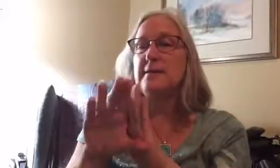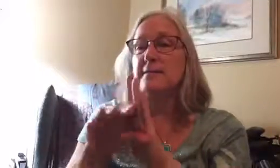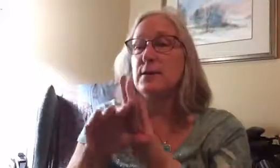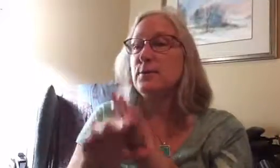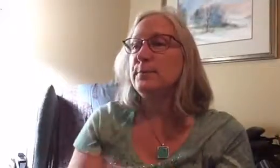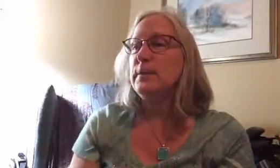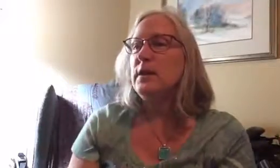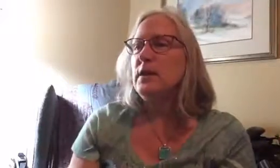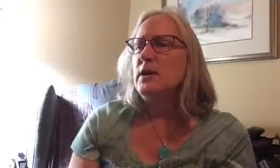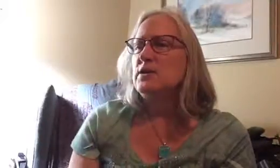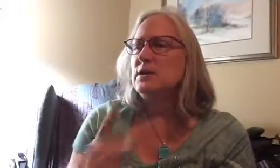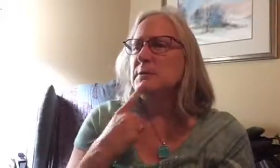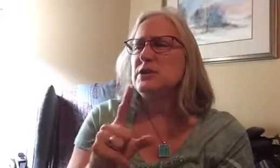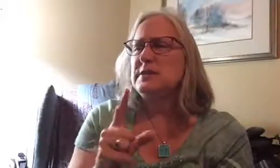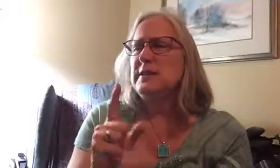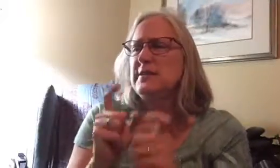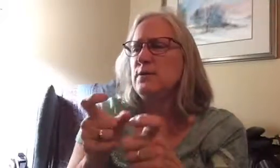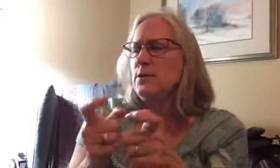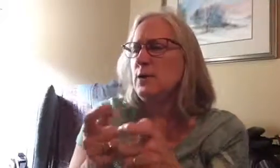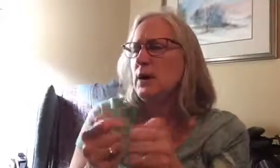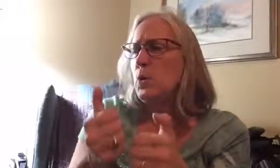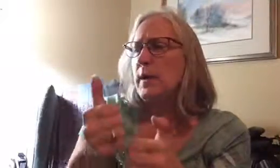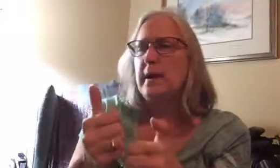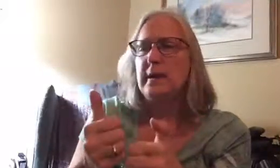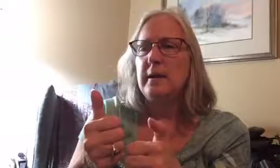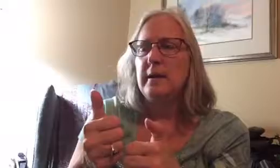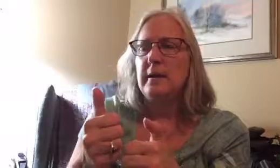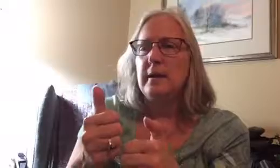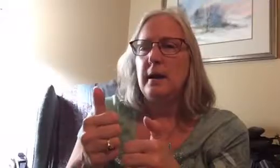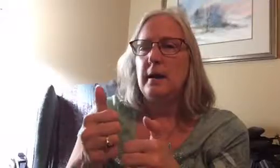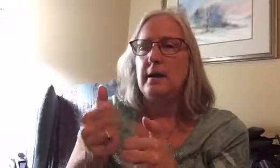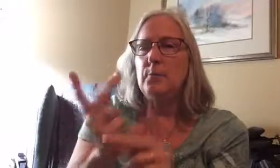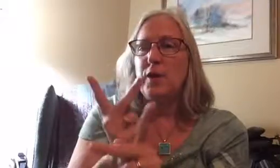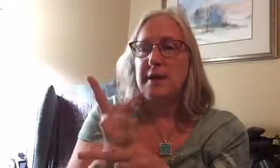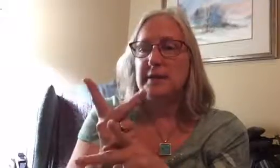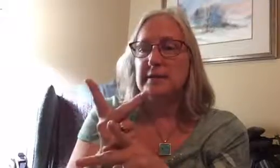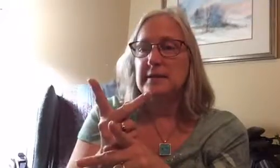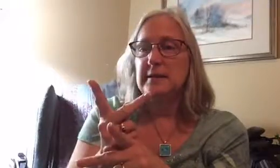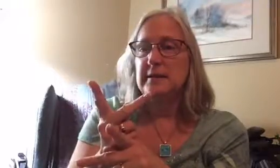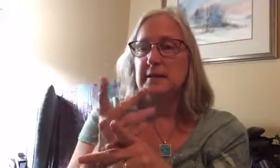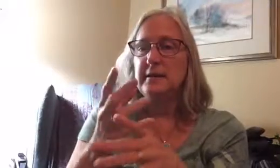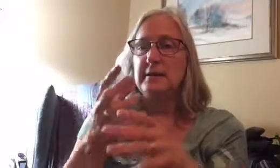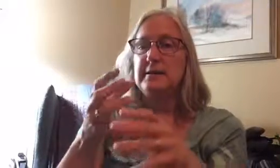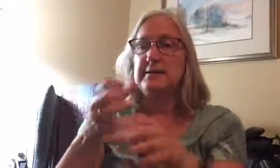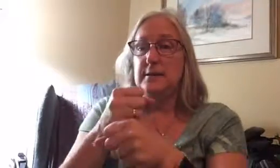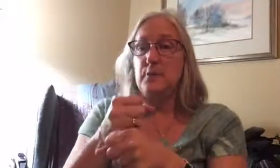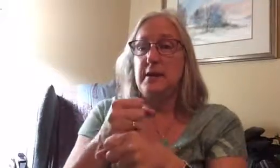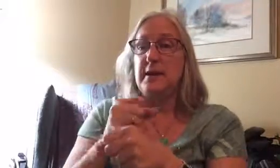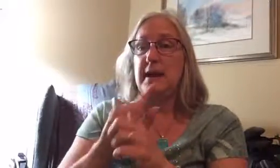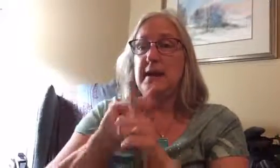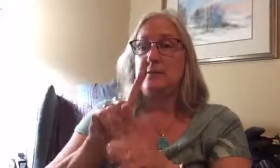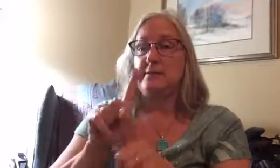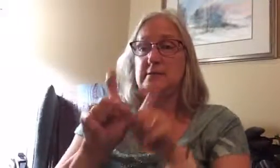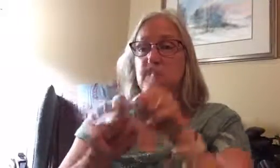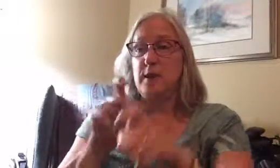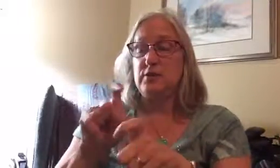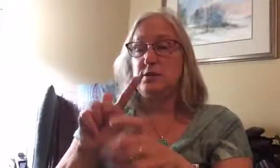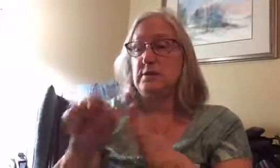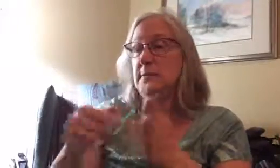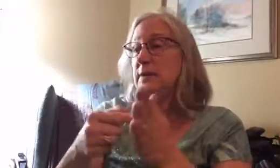of the video so let me just give you a quick uh product summary and answer some questions about